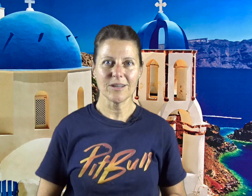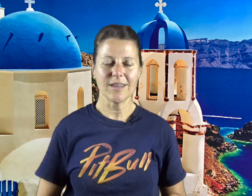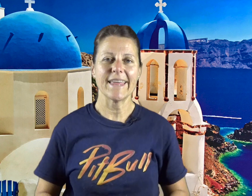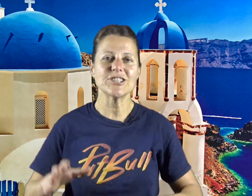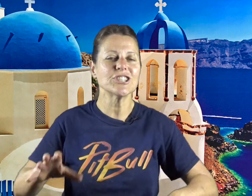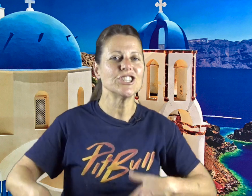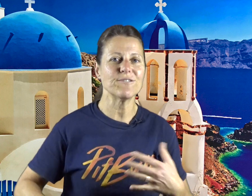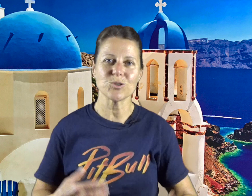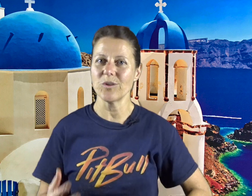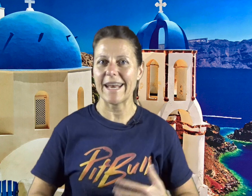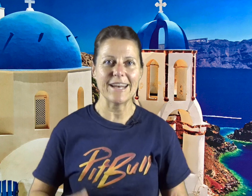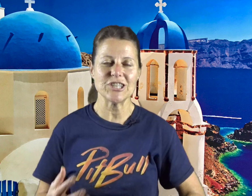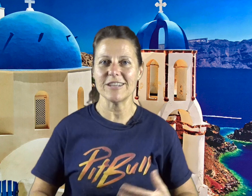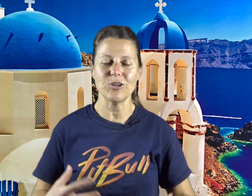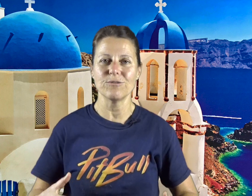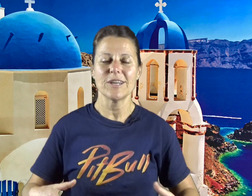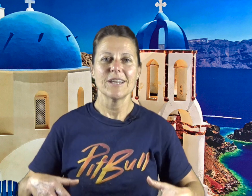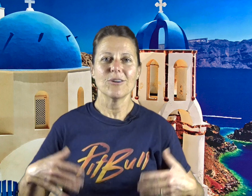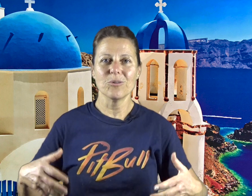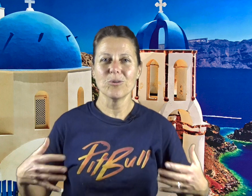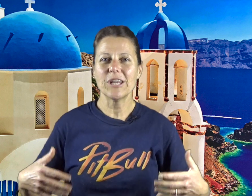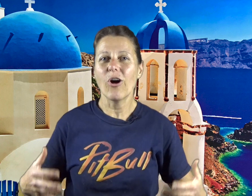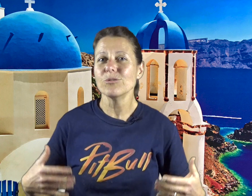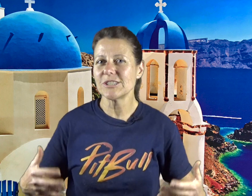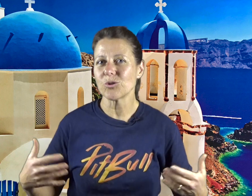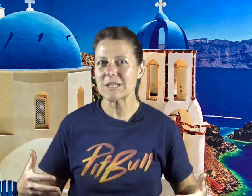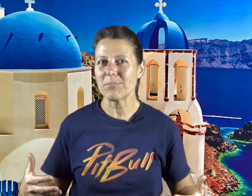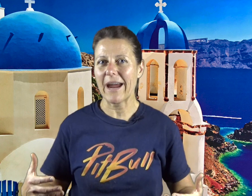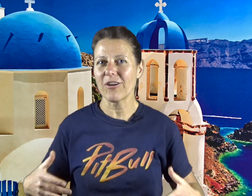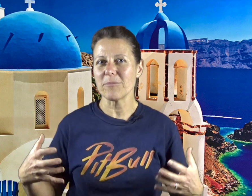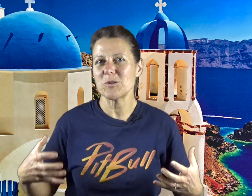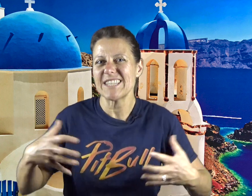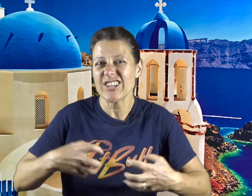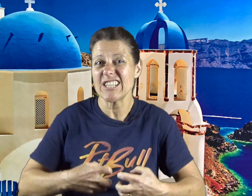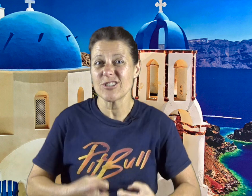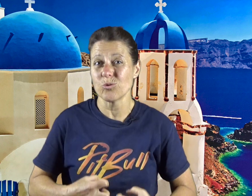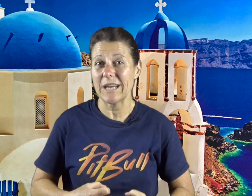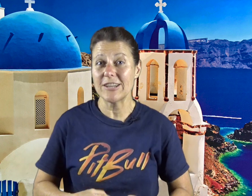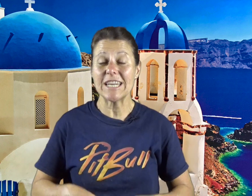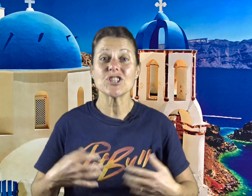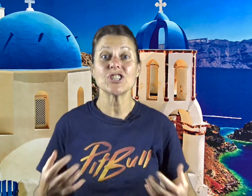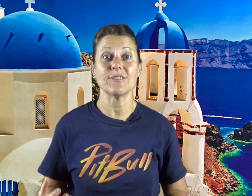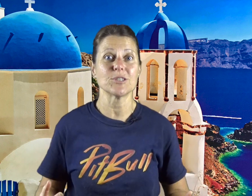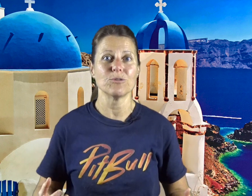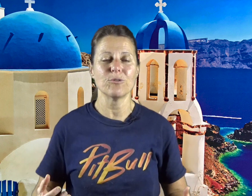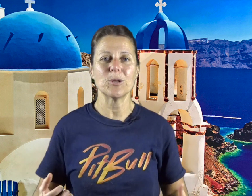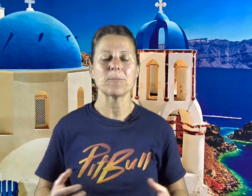that just shifts all that energy that you or all the old stories and paradigms which is actually stored energy it just shifts it all for you